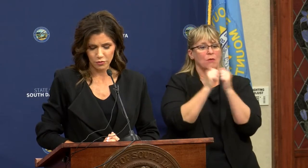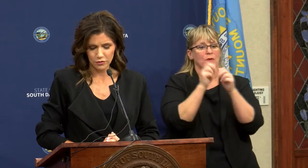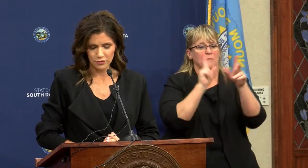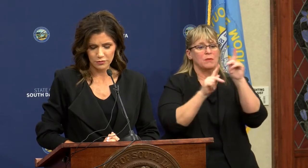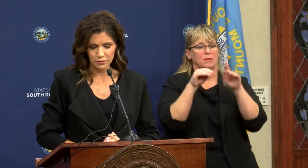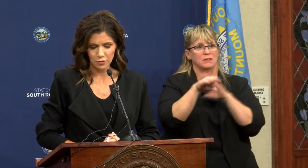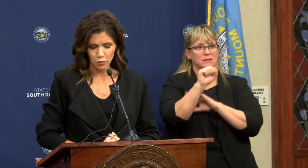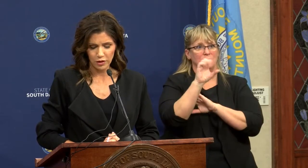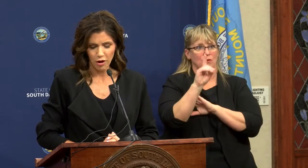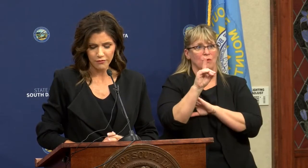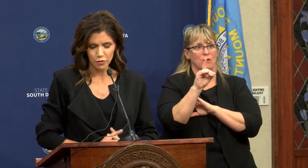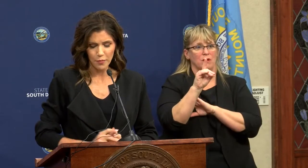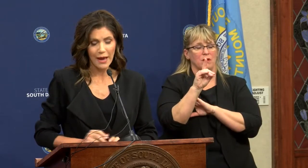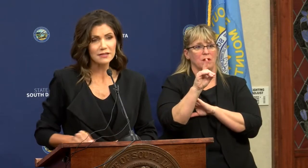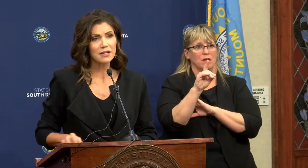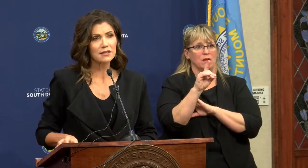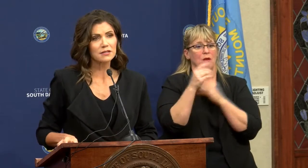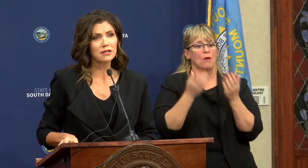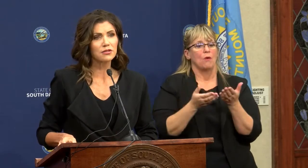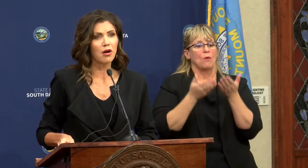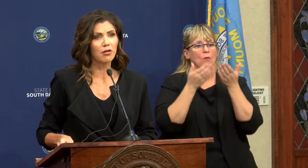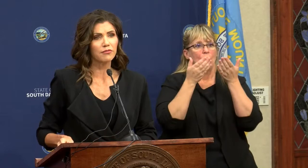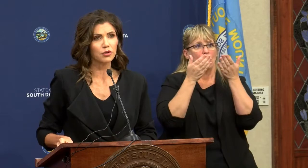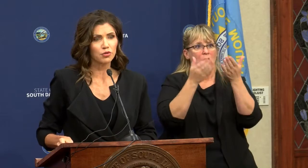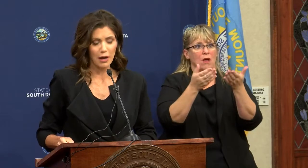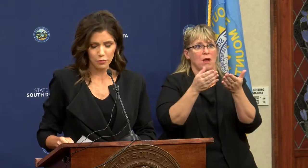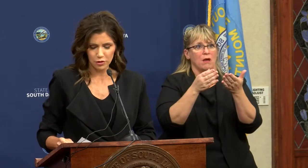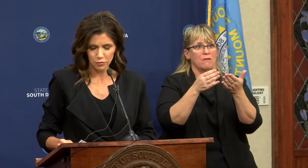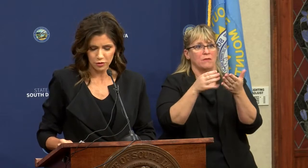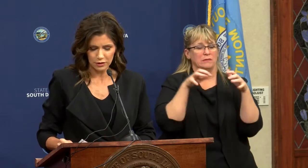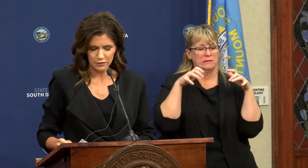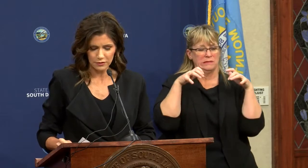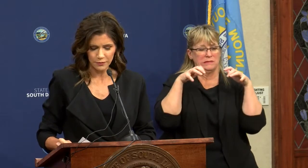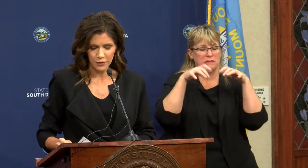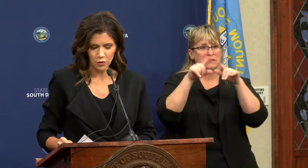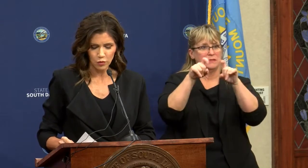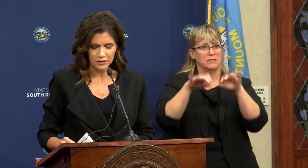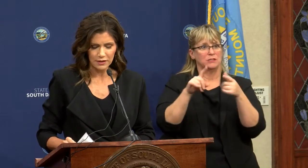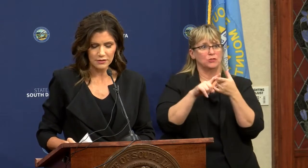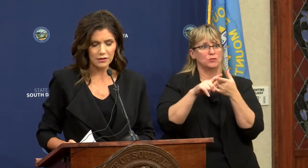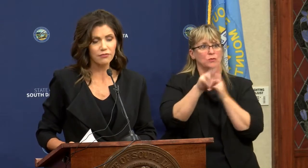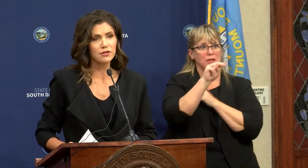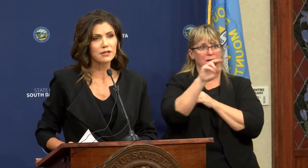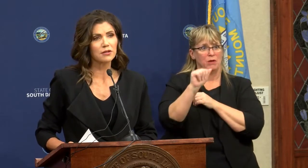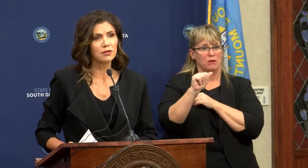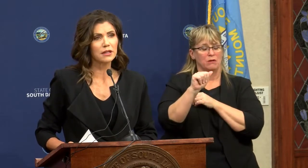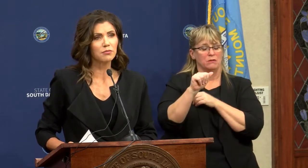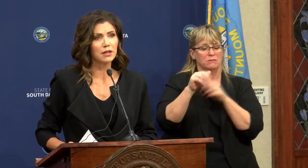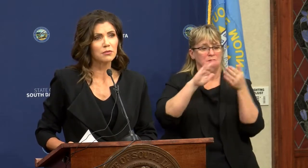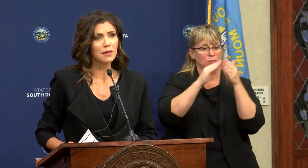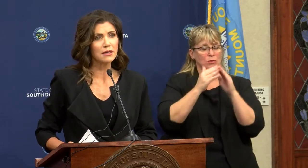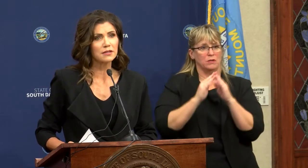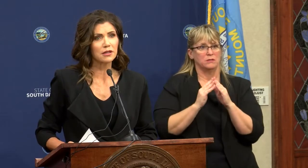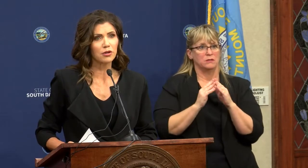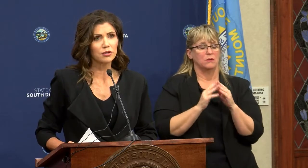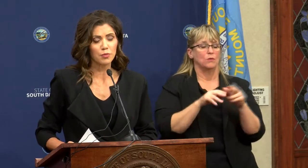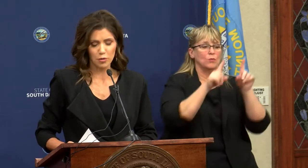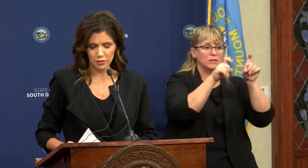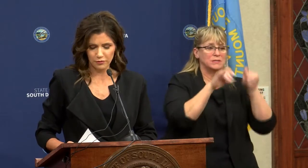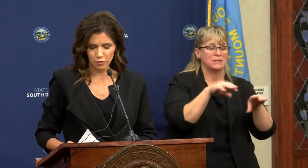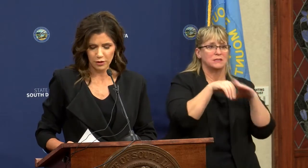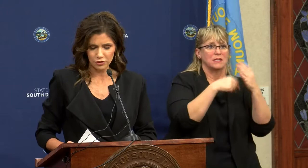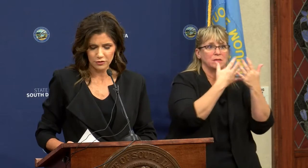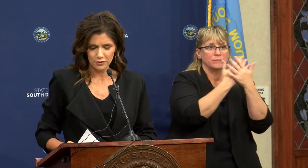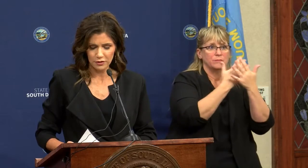Dakota folks. We offered mass testing to all of our tribal communities. We tested every single inmate in our